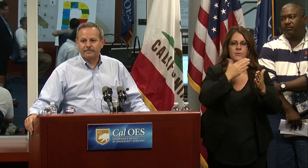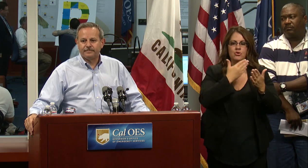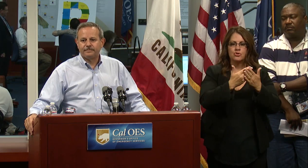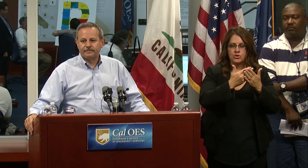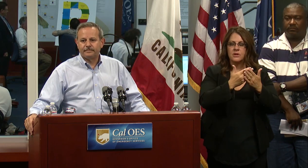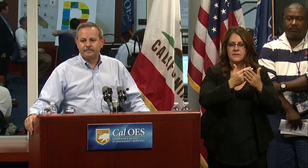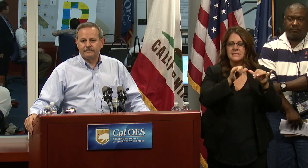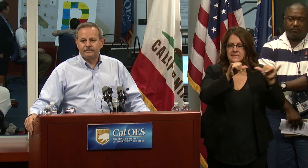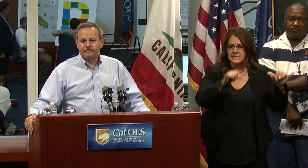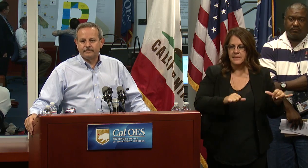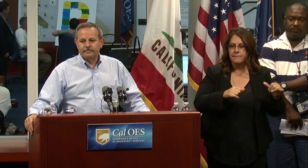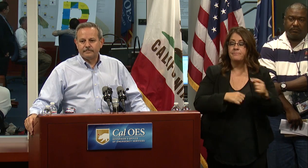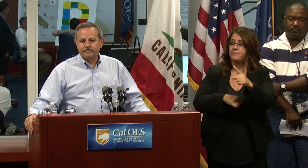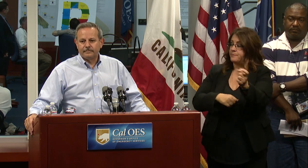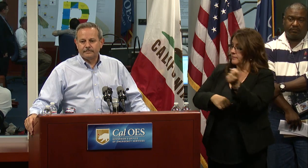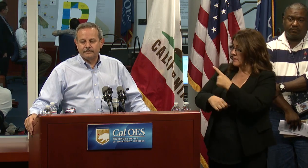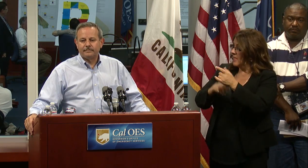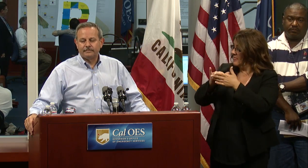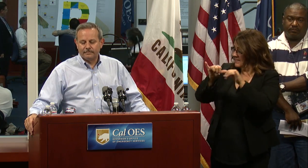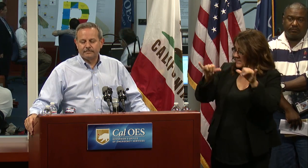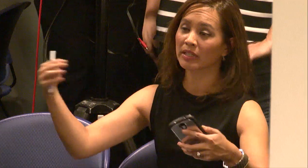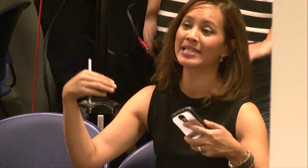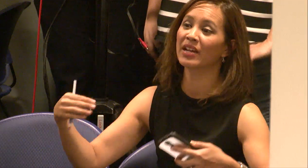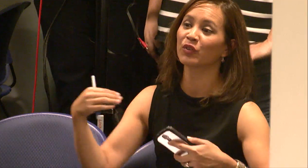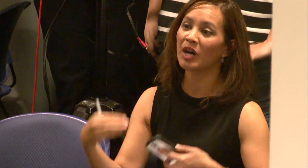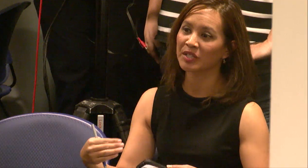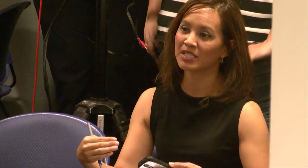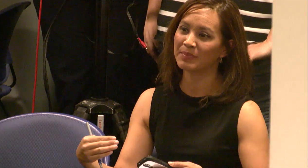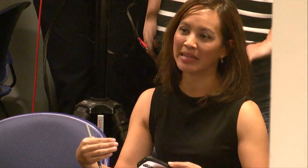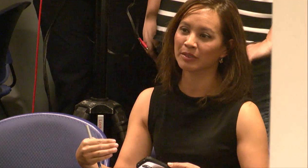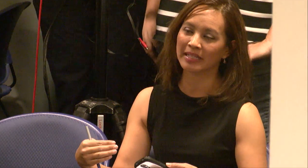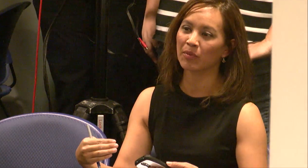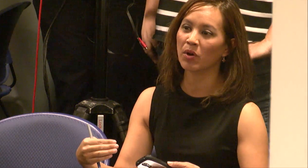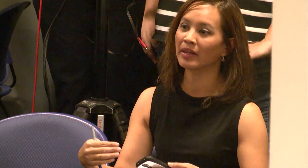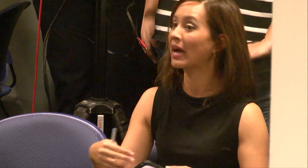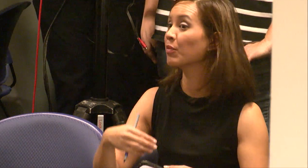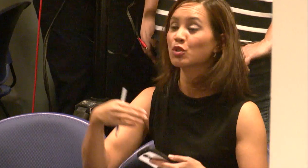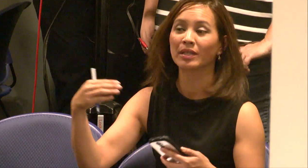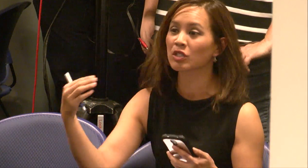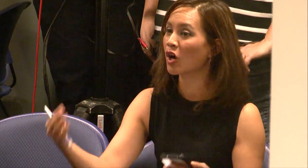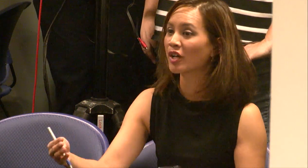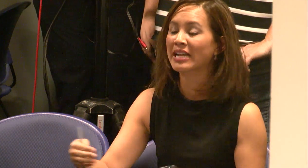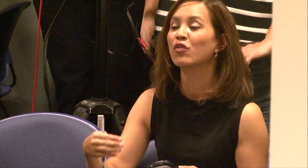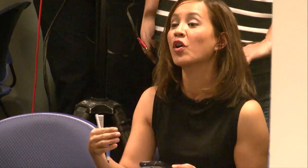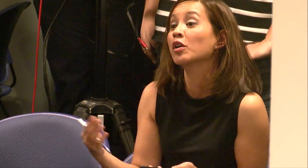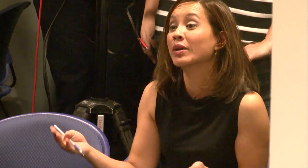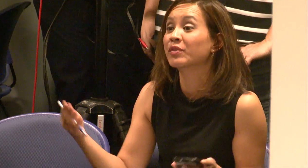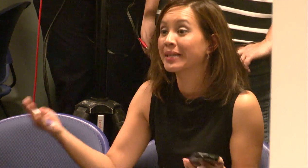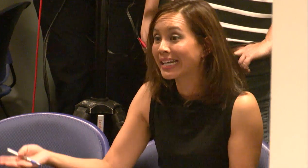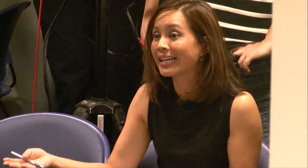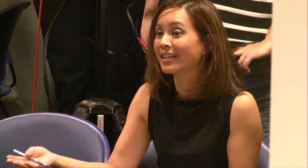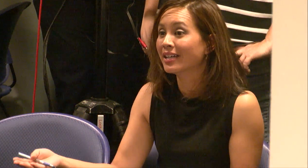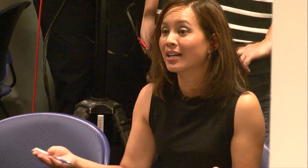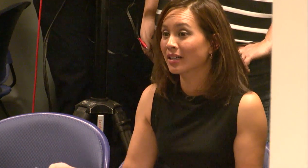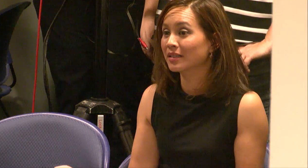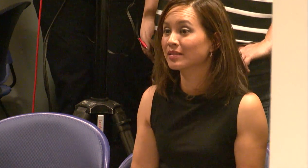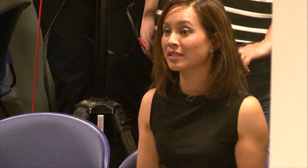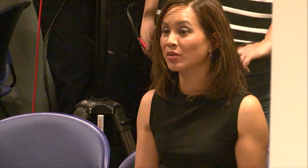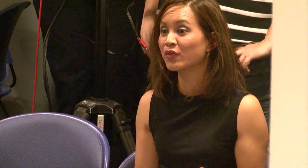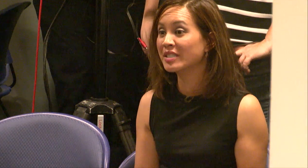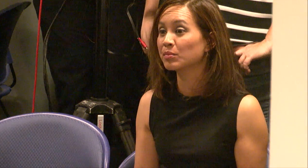of the program. A system like this exists in other countries now. What will it take for us to be able to get on? How much will it cost? How far are we from getting